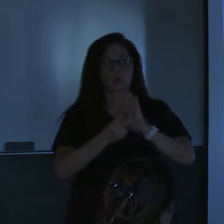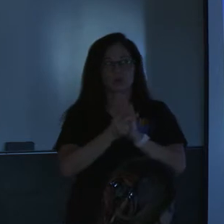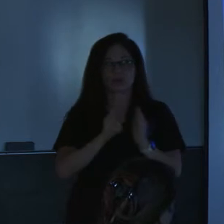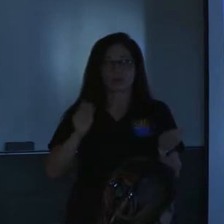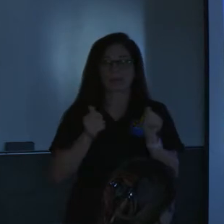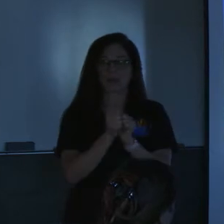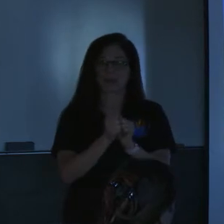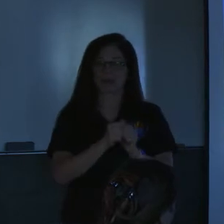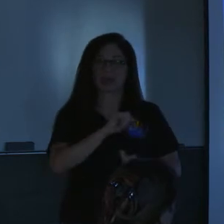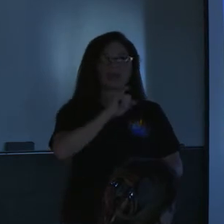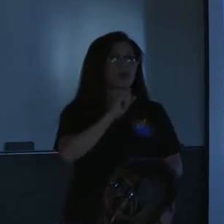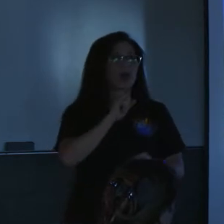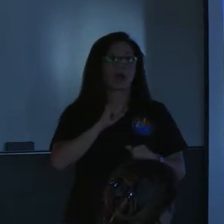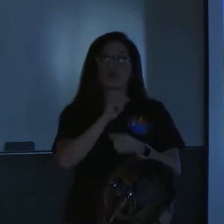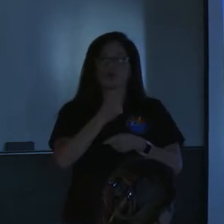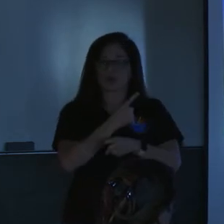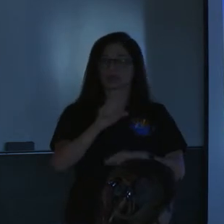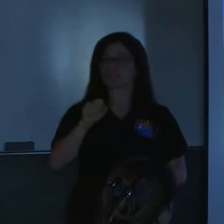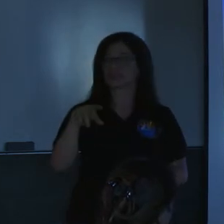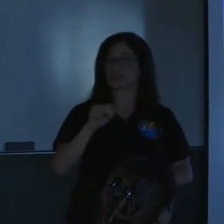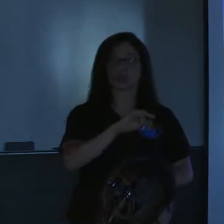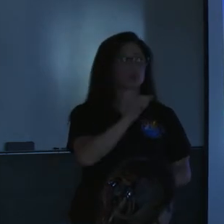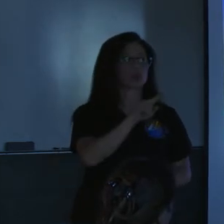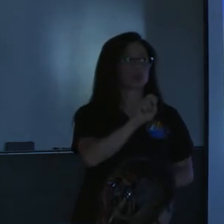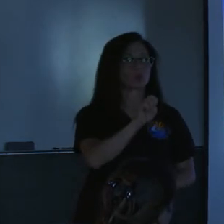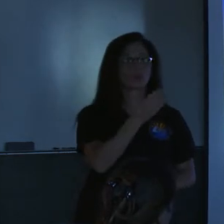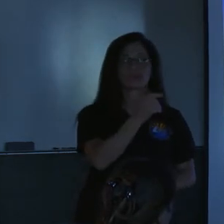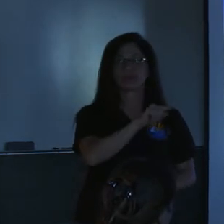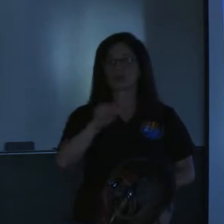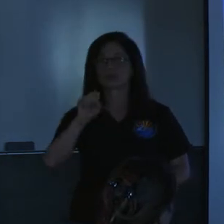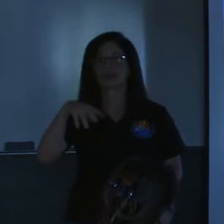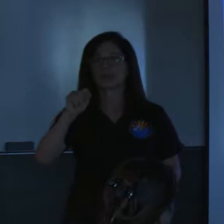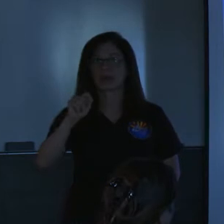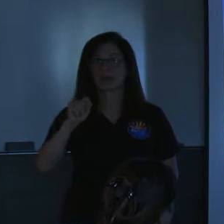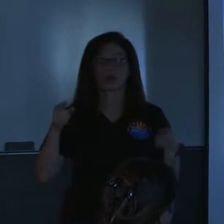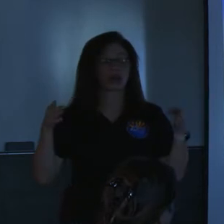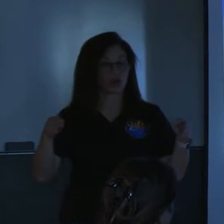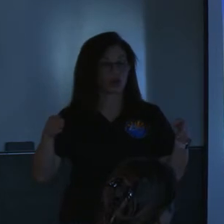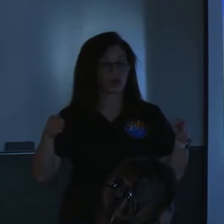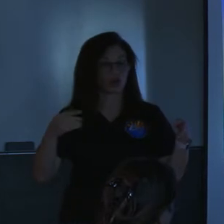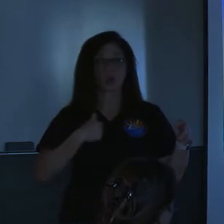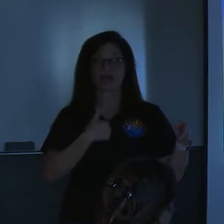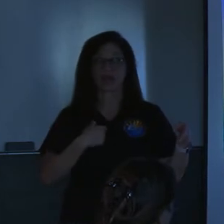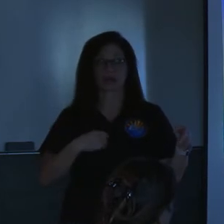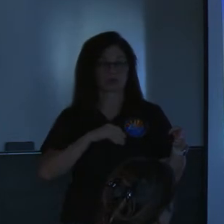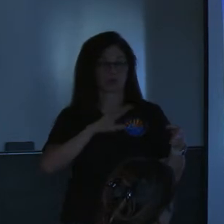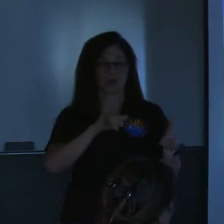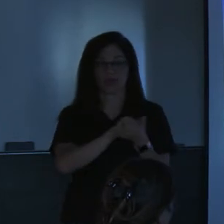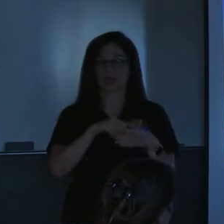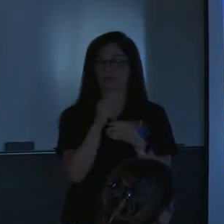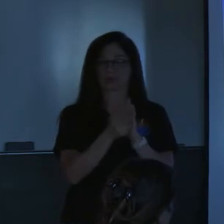june 15 through september we had all of that and most of it within two hours